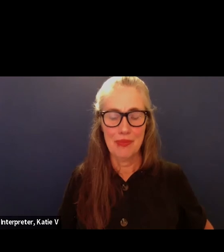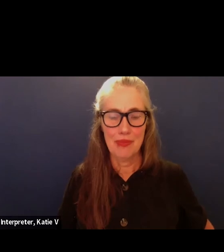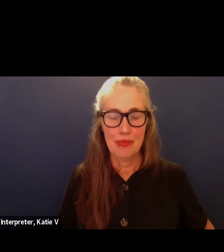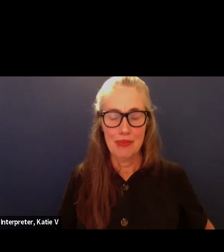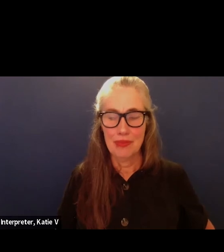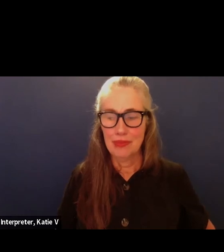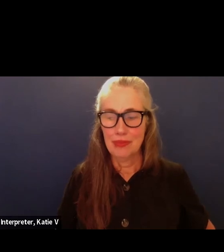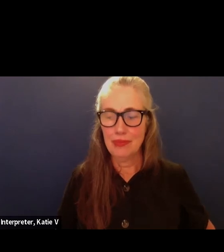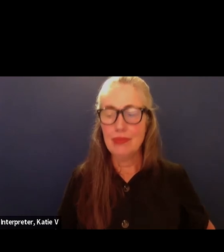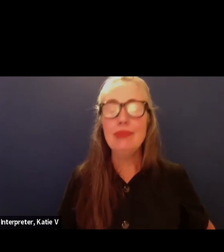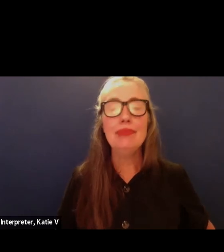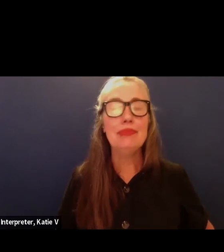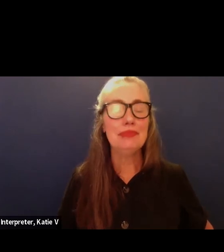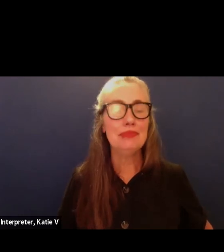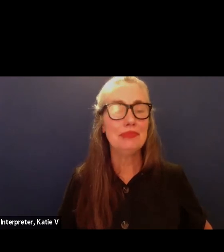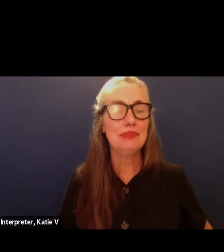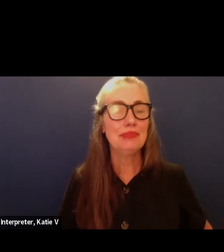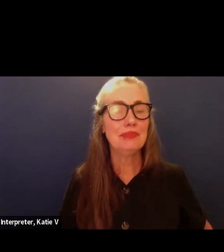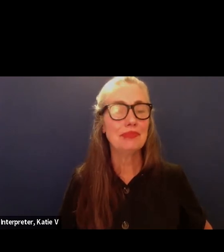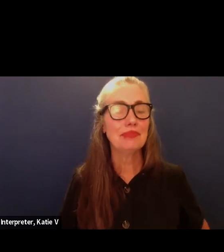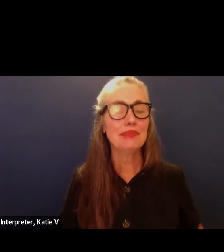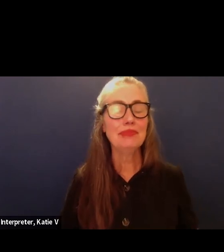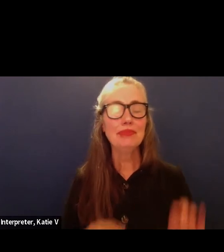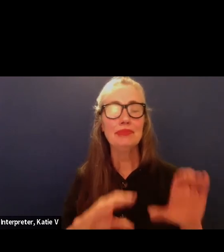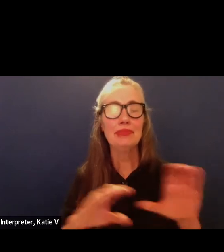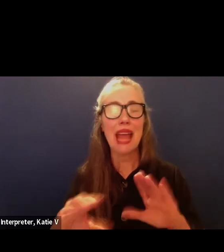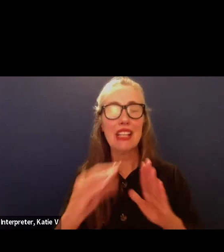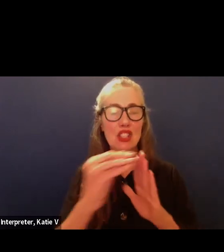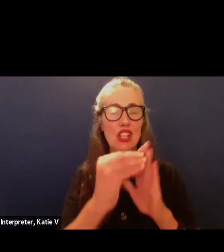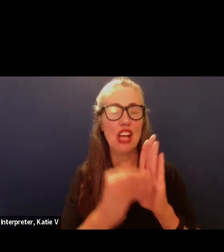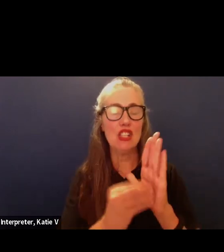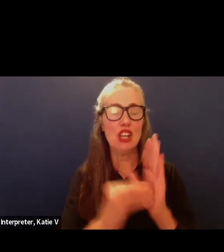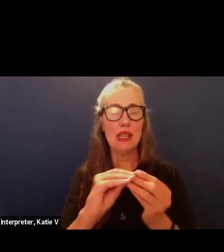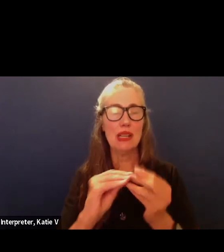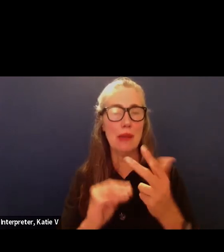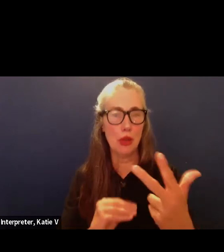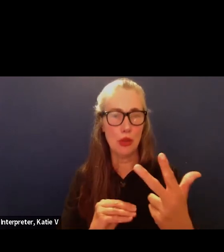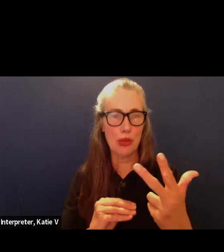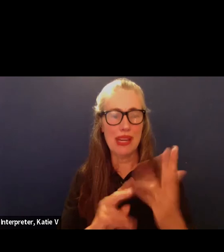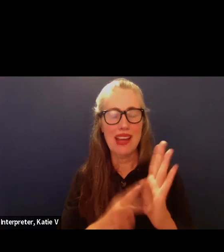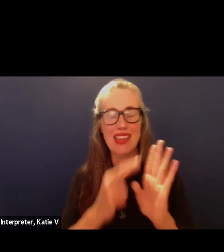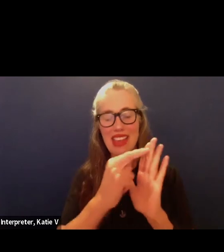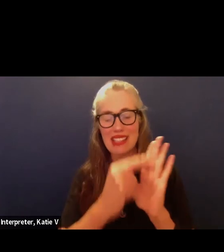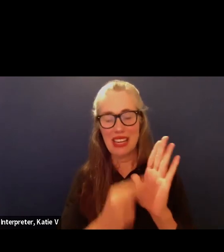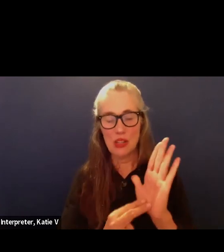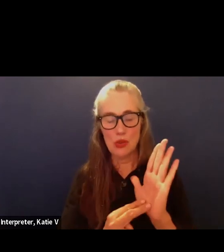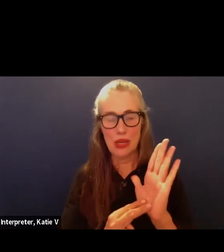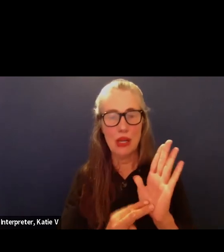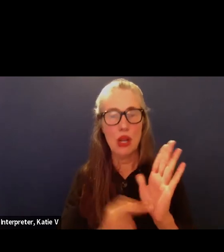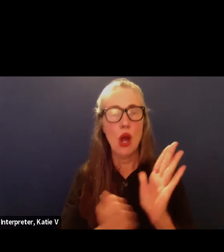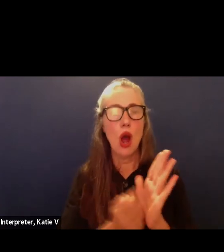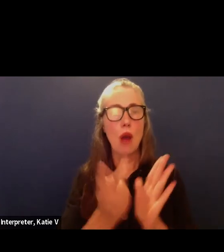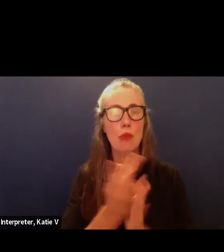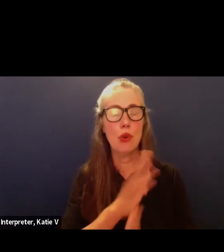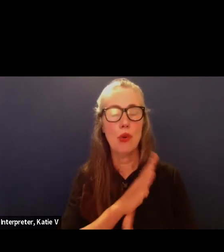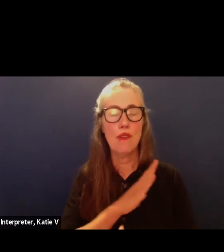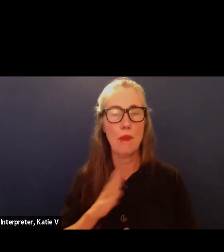Okay. We will go to the action agenda number three. Second reading and approval of board policy